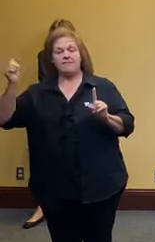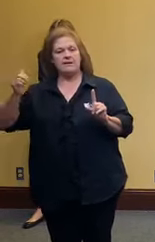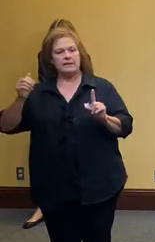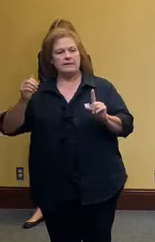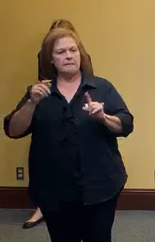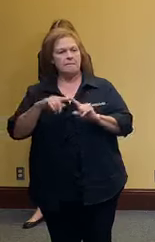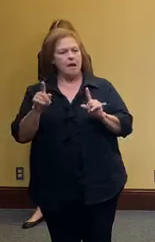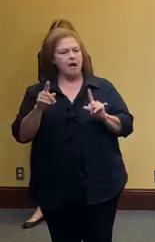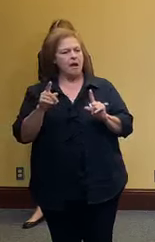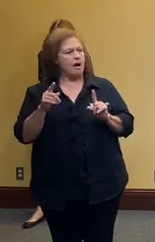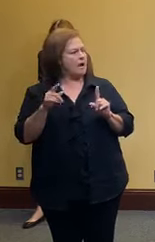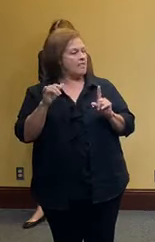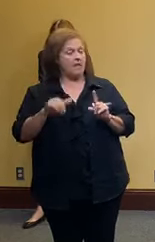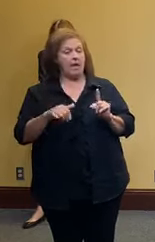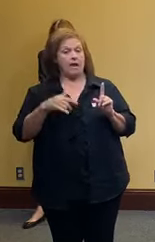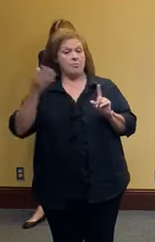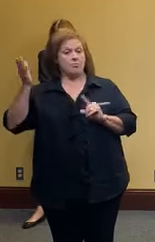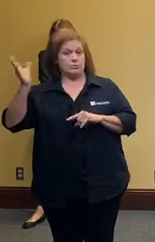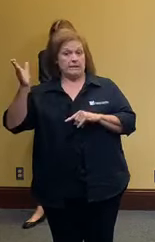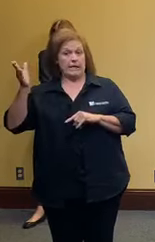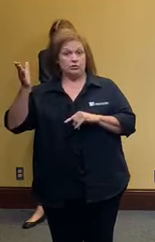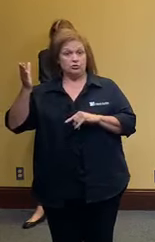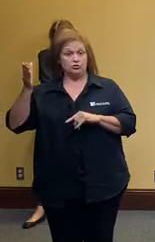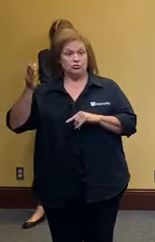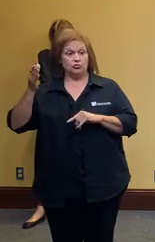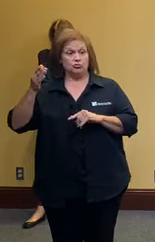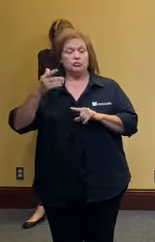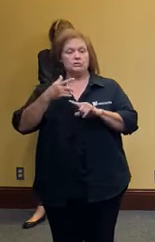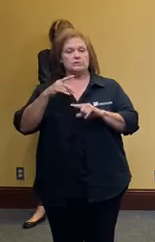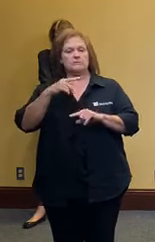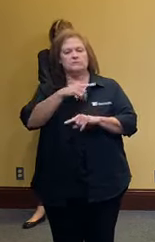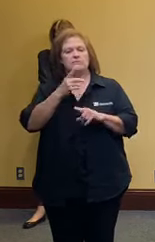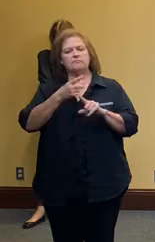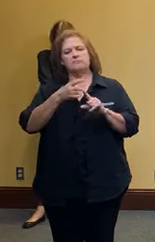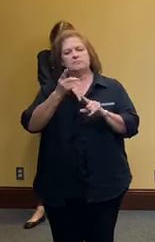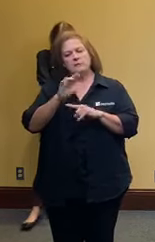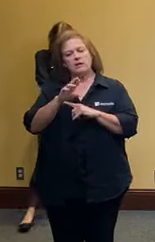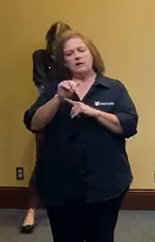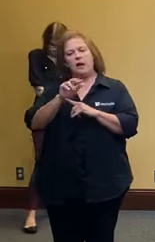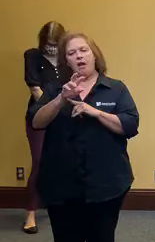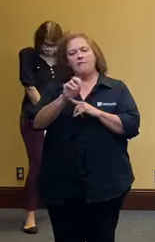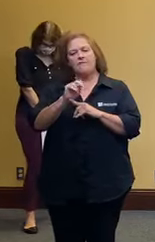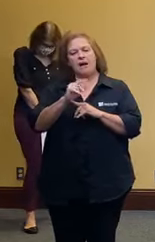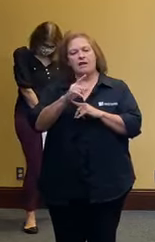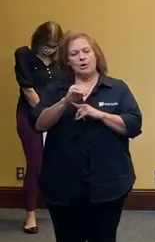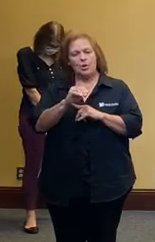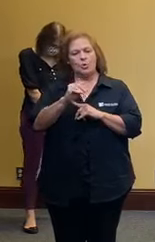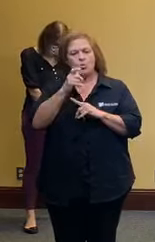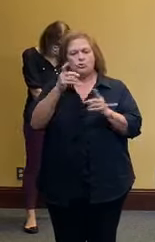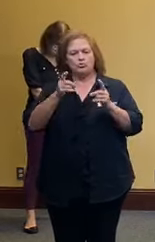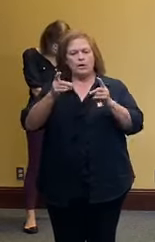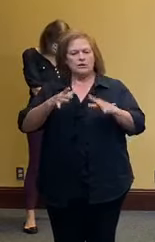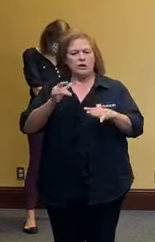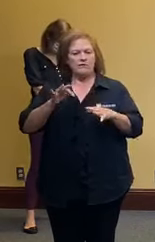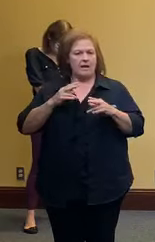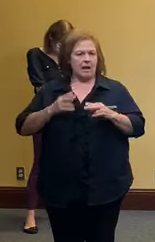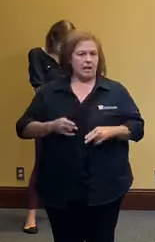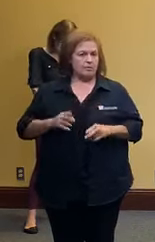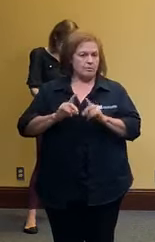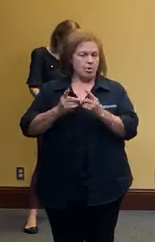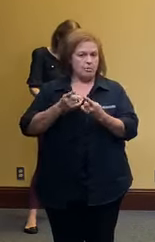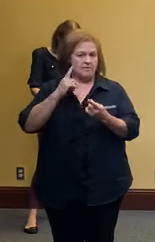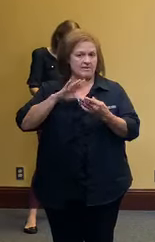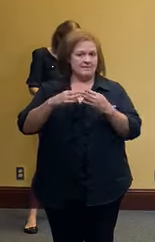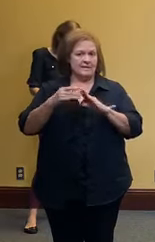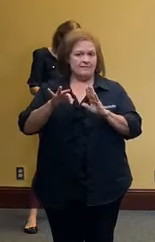this um next presentation is coming to you from dr jennifer vegna who is the director of the health department for the city